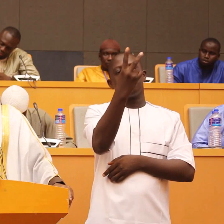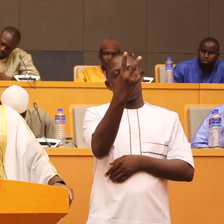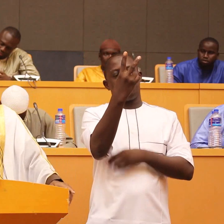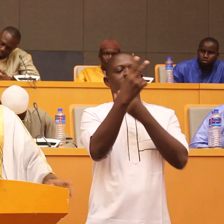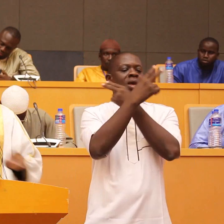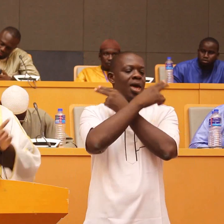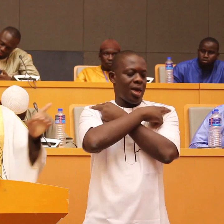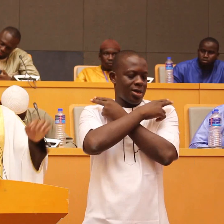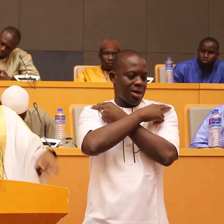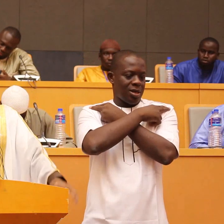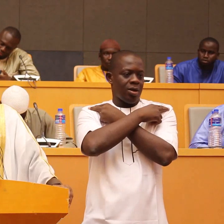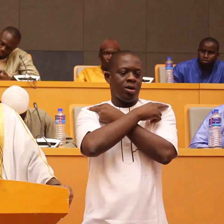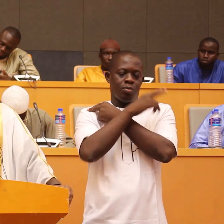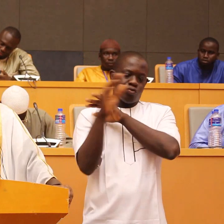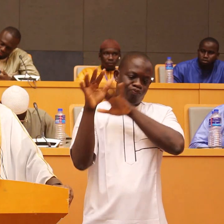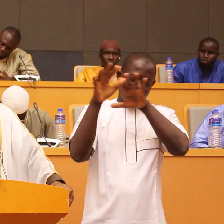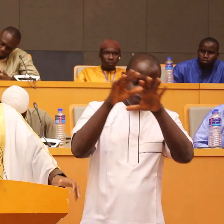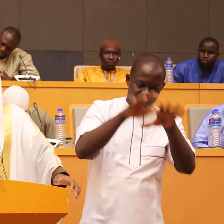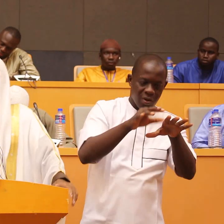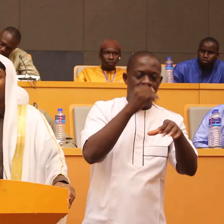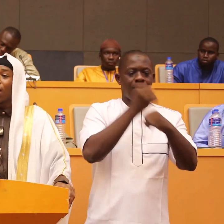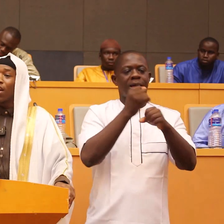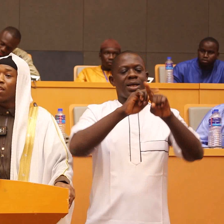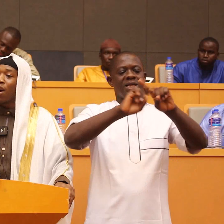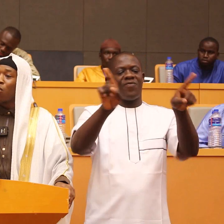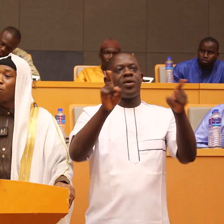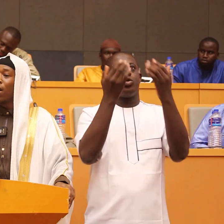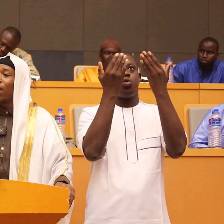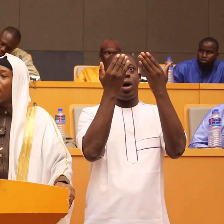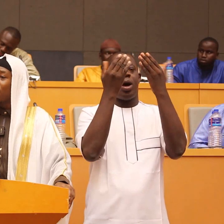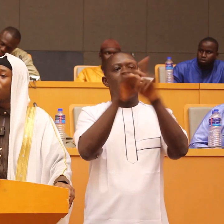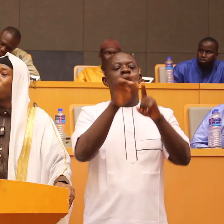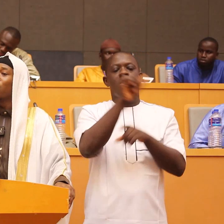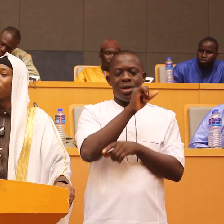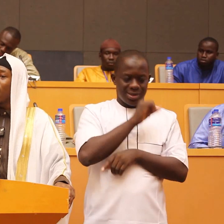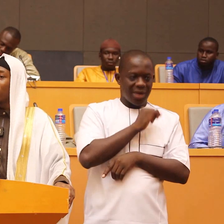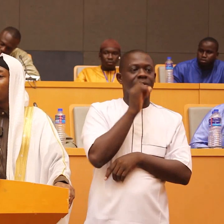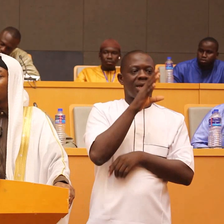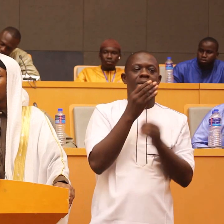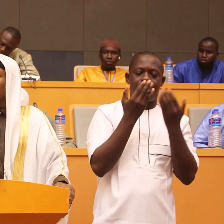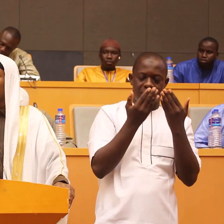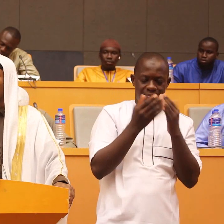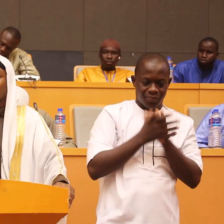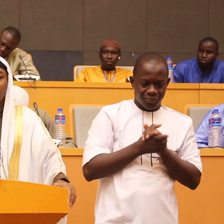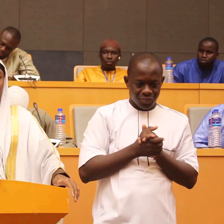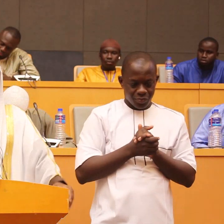and they will make different du'as the other one will say Allahumma a'ti munfiqan